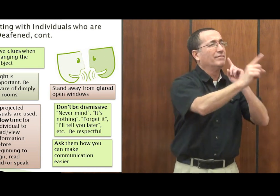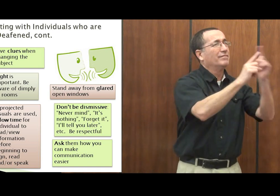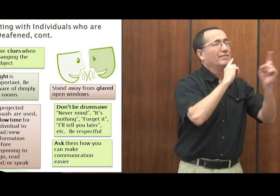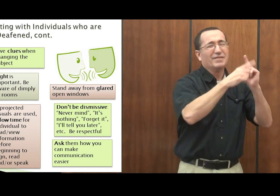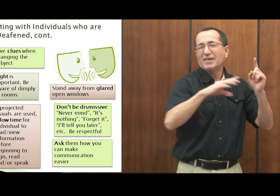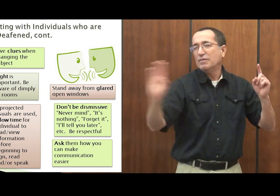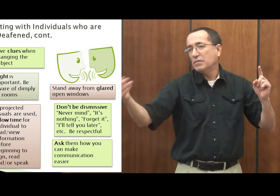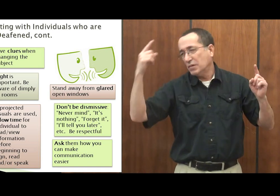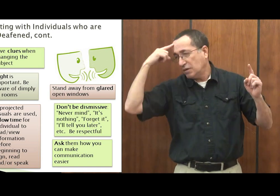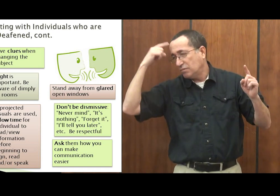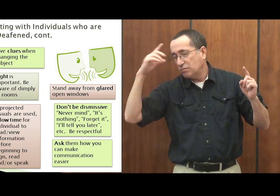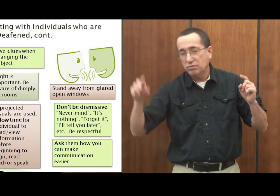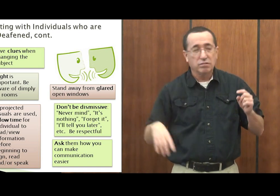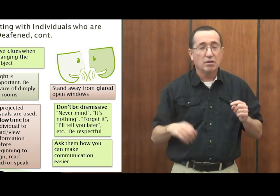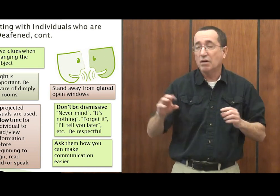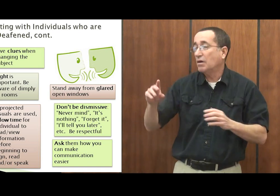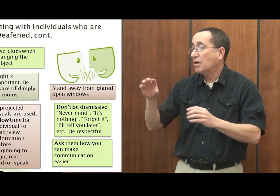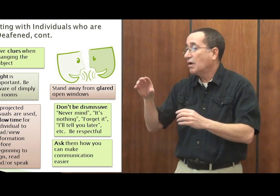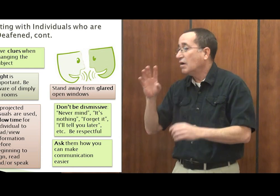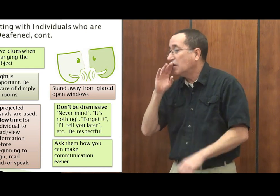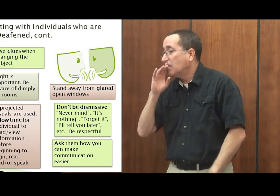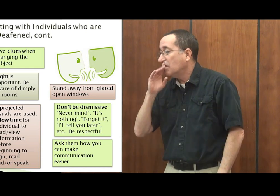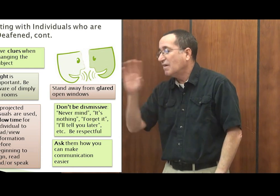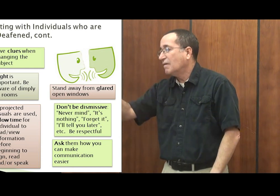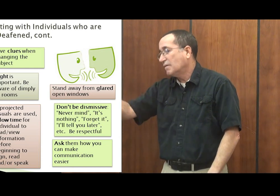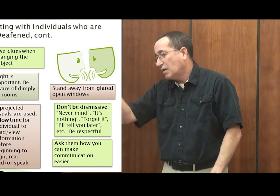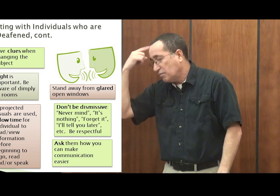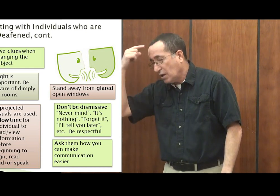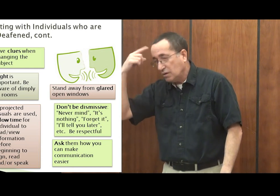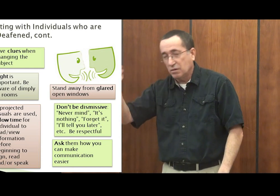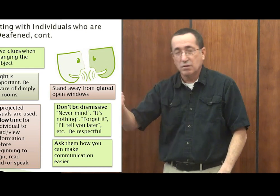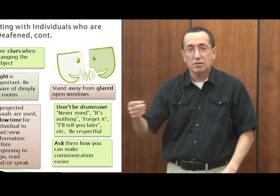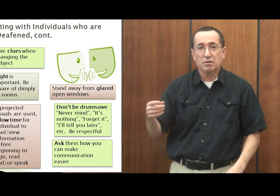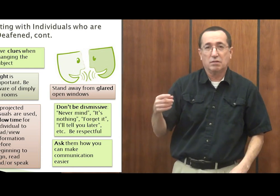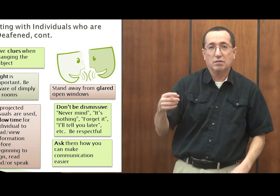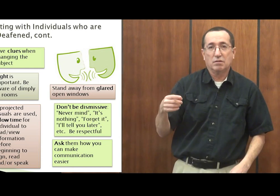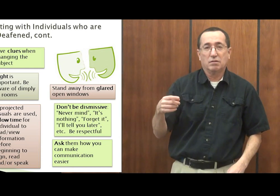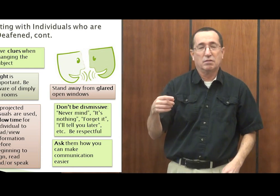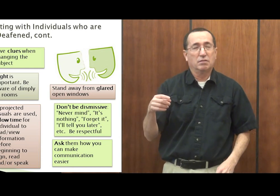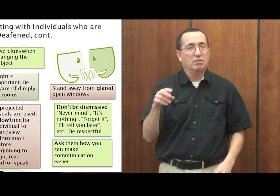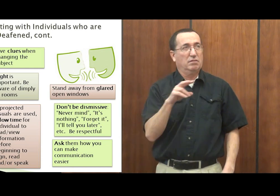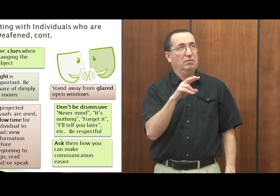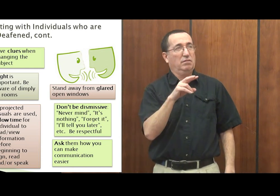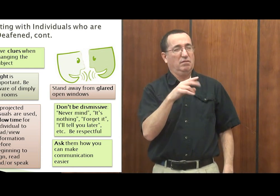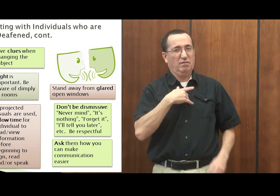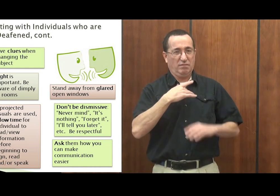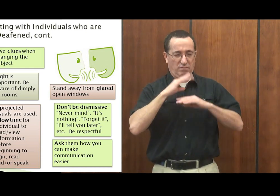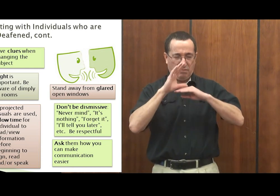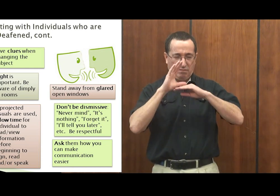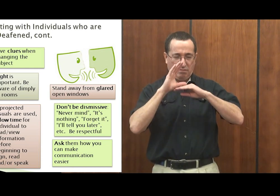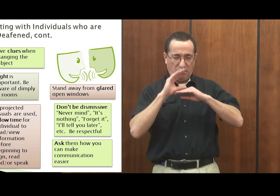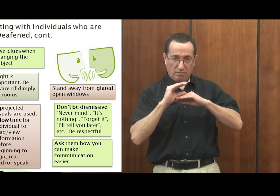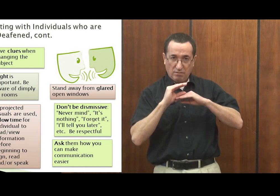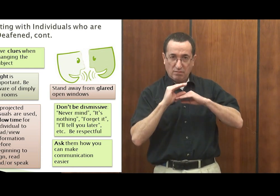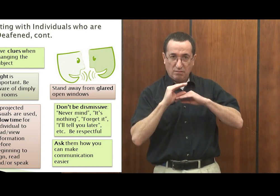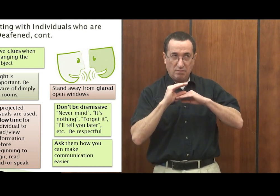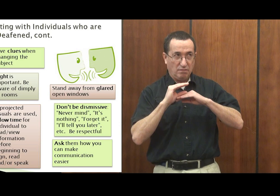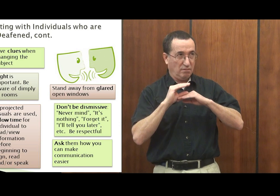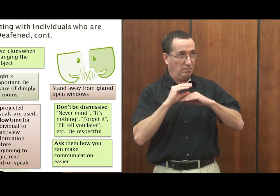huge insult. You know, people will say, they're talking around the table and you're like, what'd they say? What'd they say? Well, hold on, hold on.